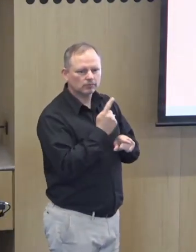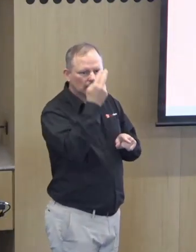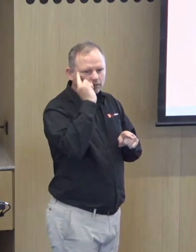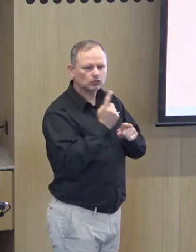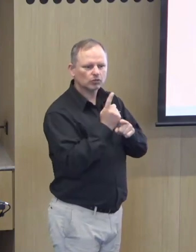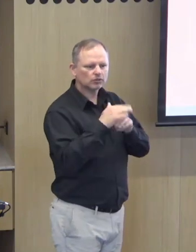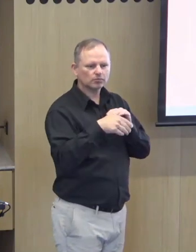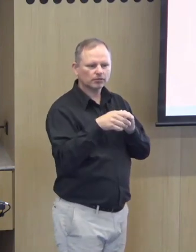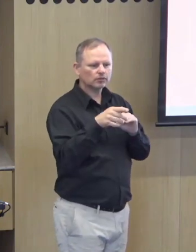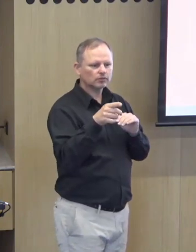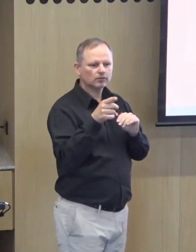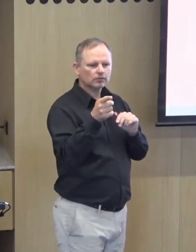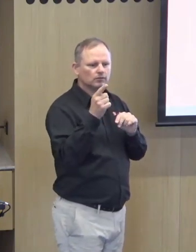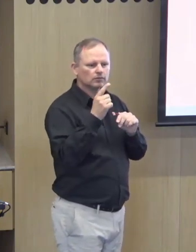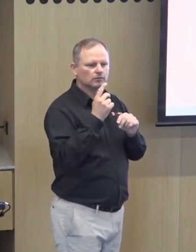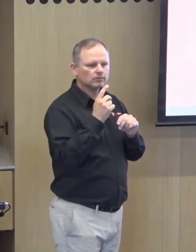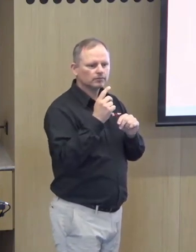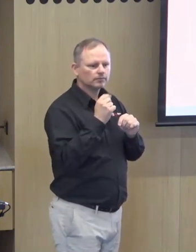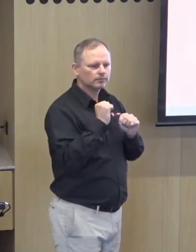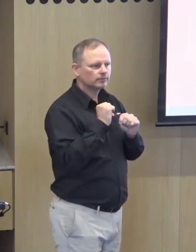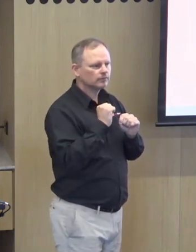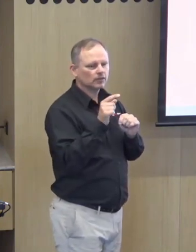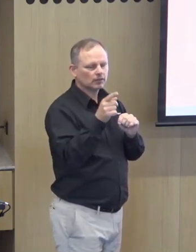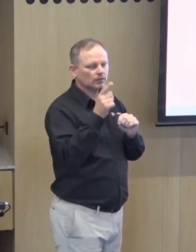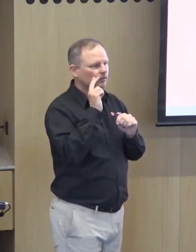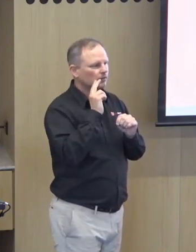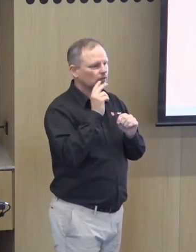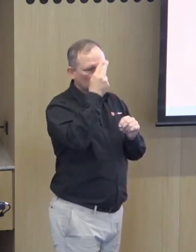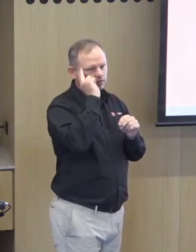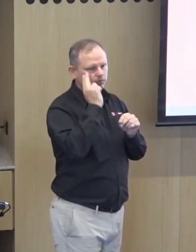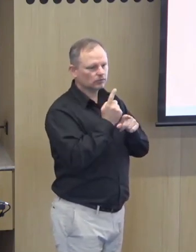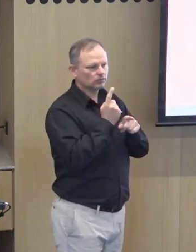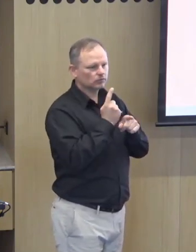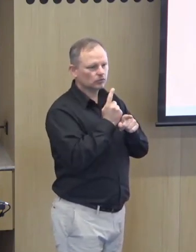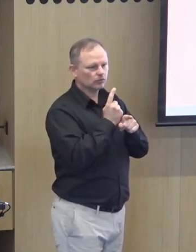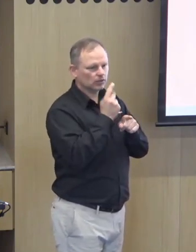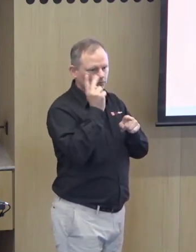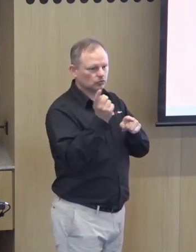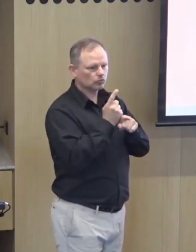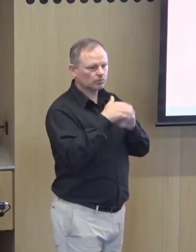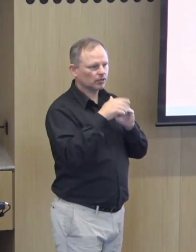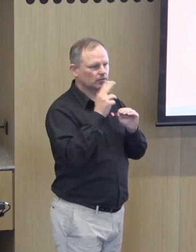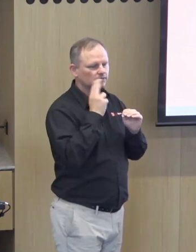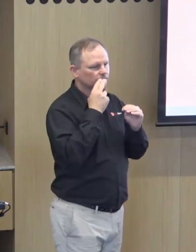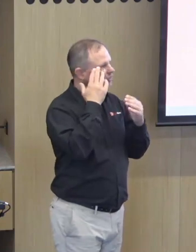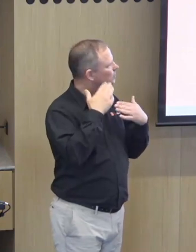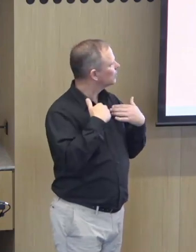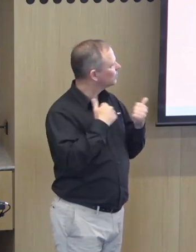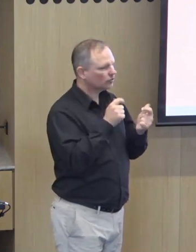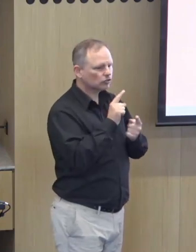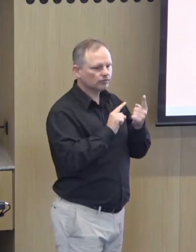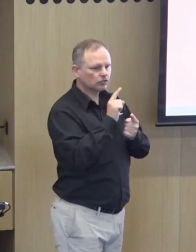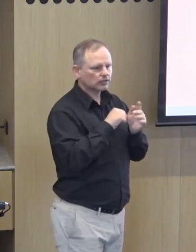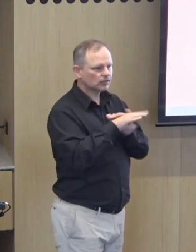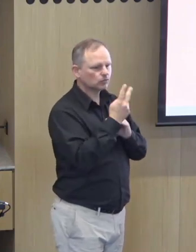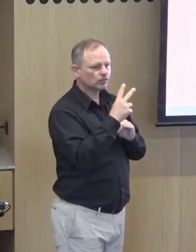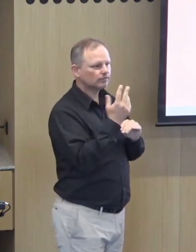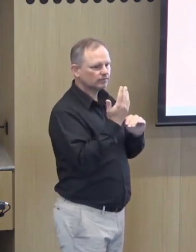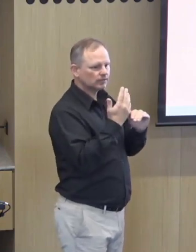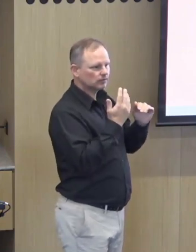This provides a bit of a timeline of the deaf mental health and wellbeing in Victoria. can see that we had a